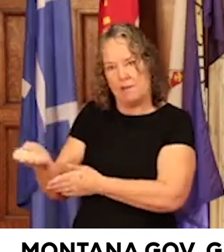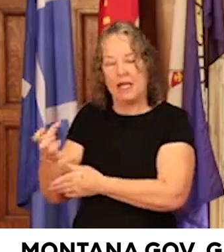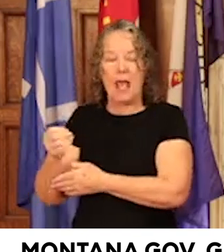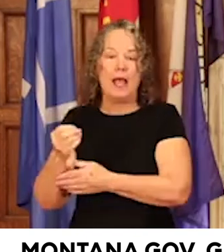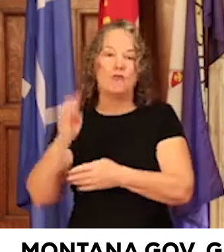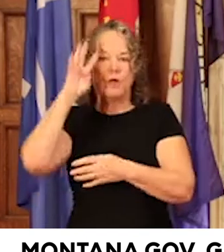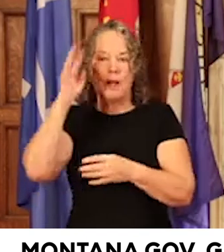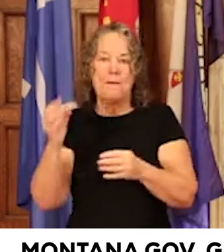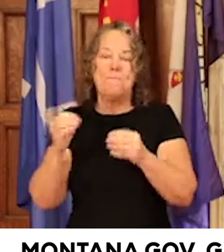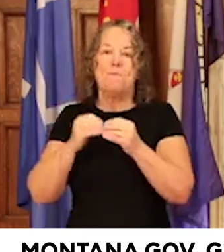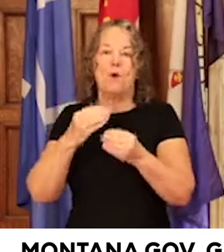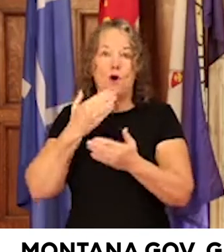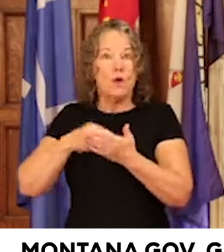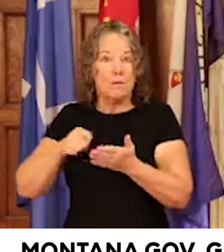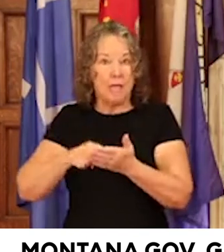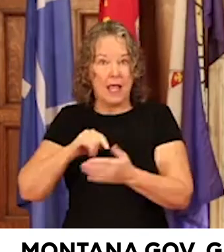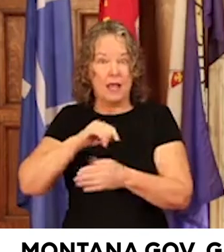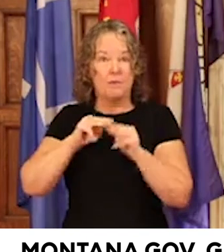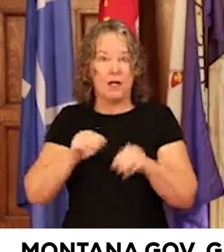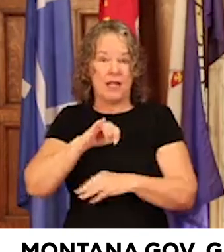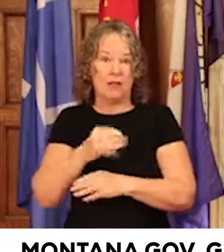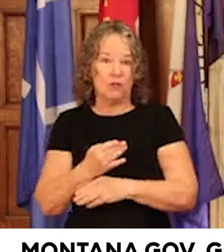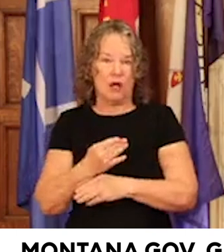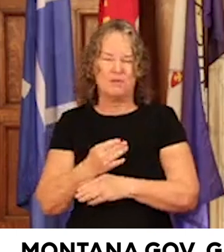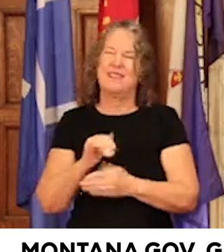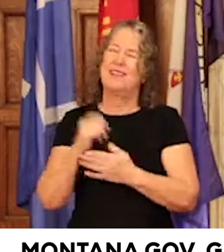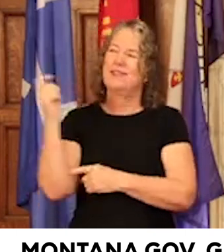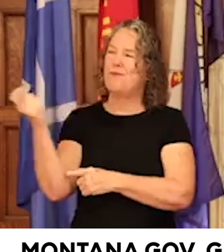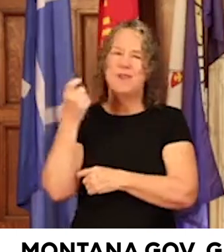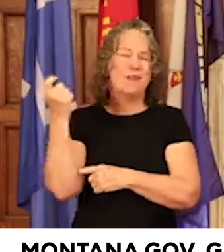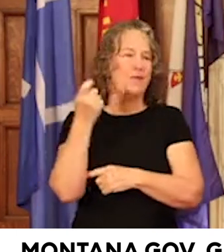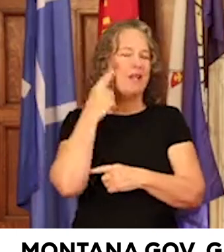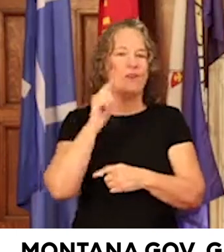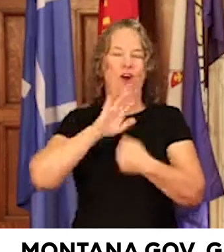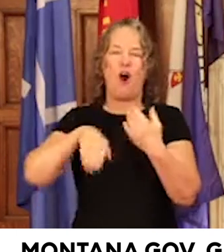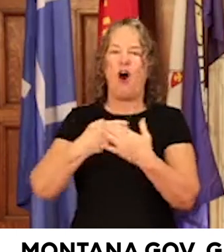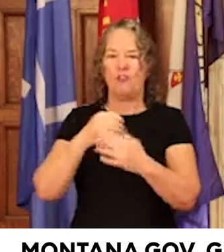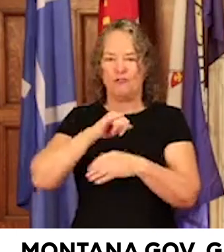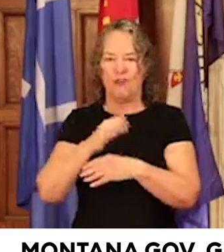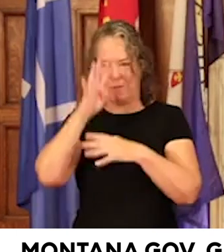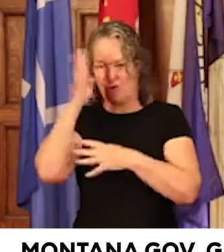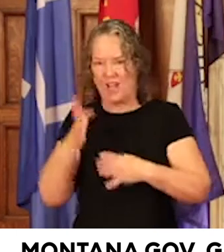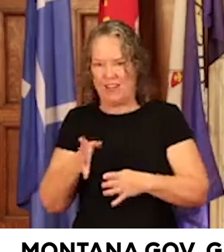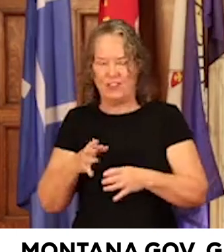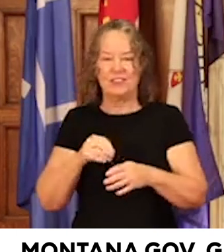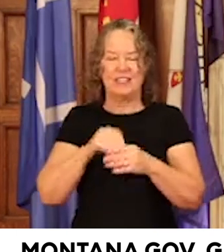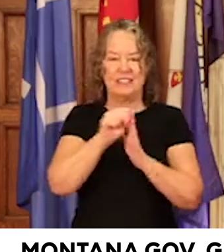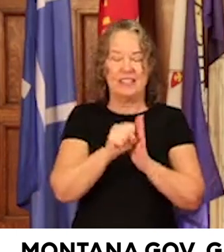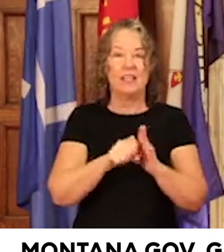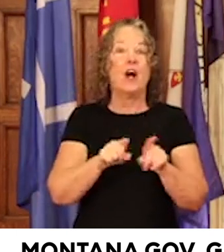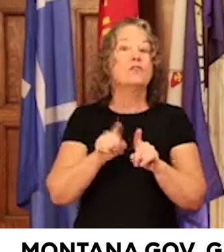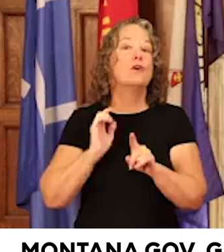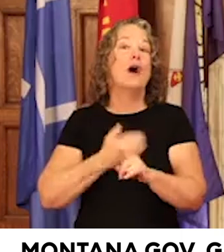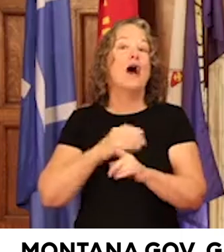Montana jobs in their own operations. It's a win for all job creators throughout the state. It's a win for our local brewers too